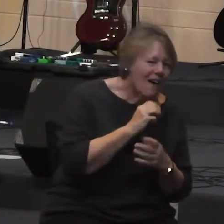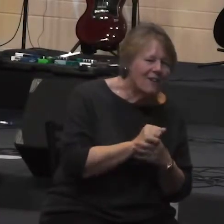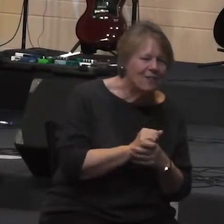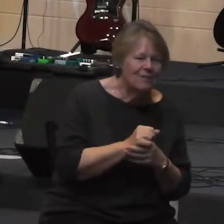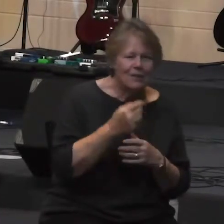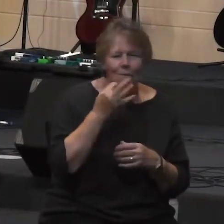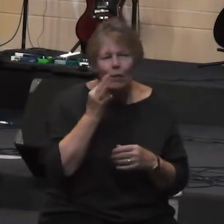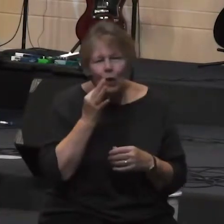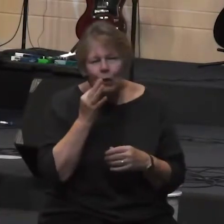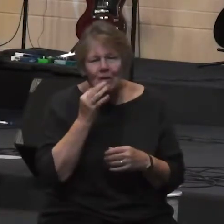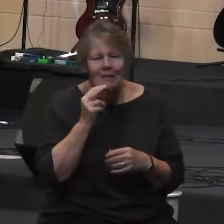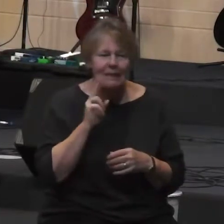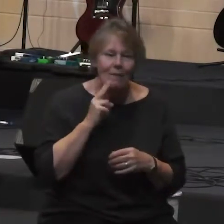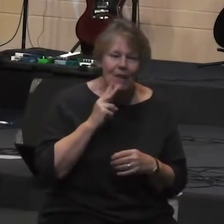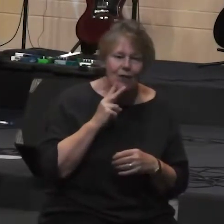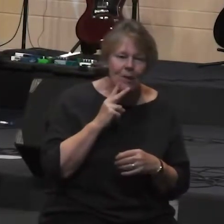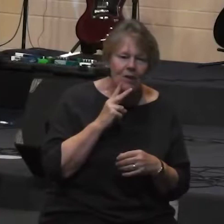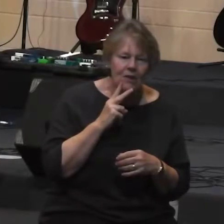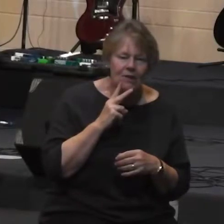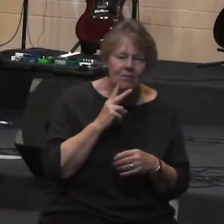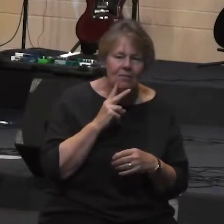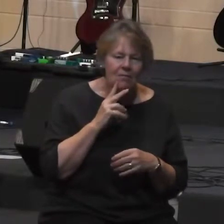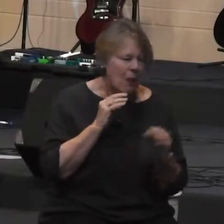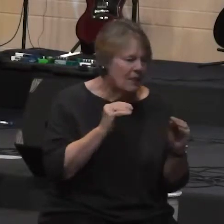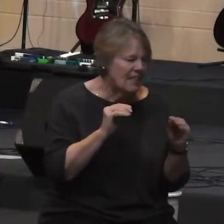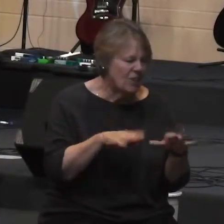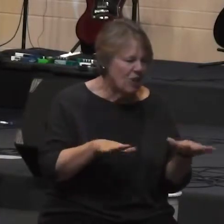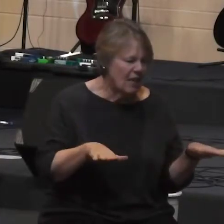the kids kids aren't in here but fruits and vegetables kids